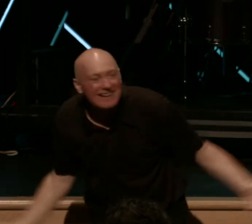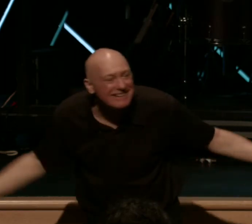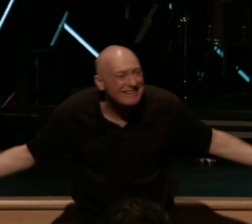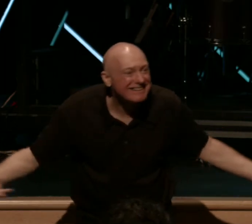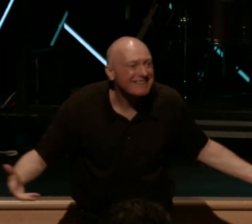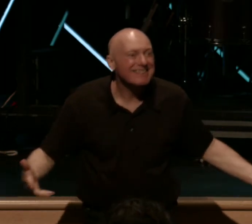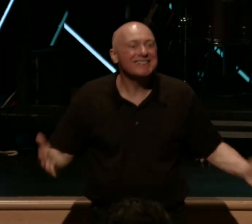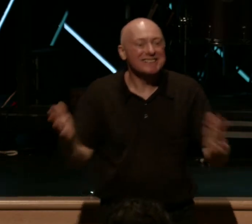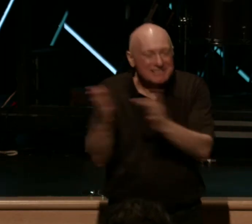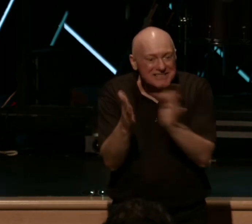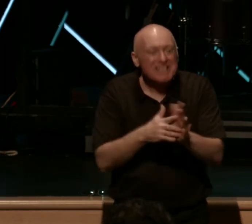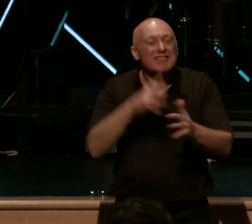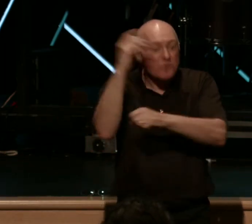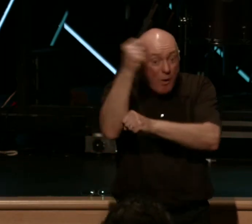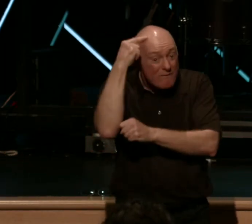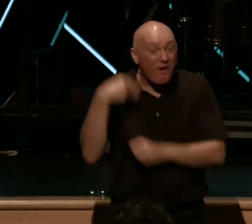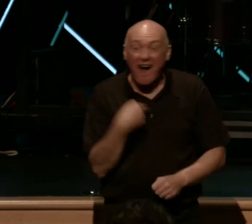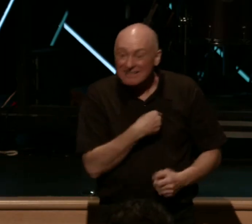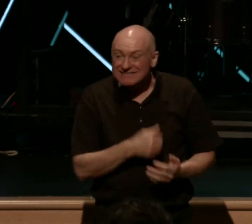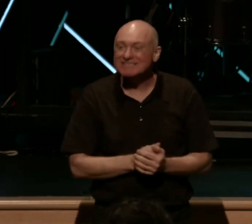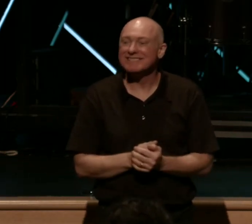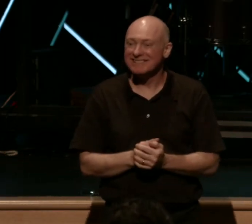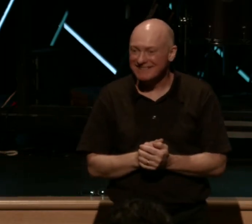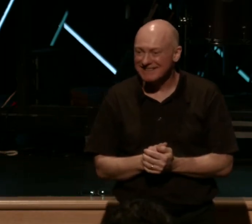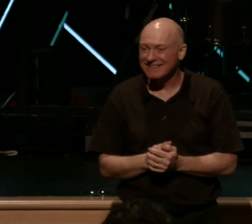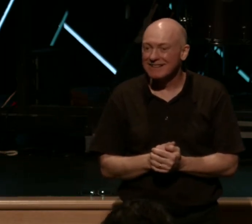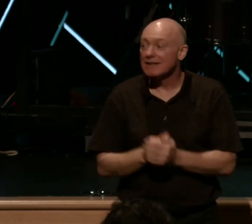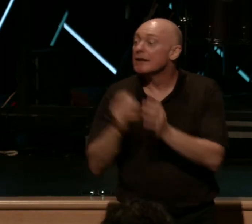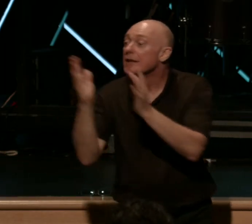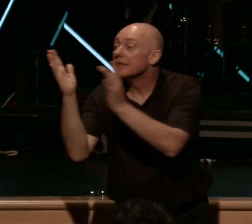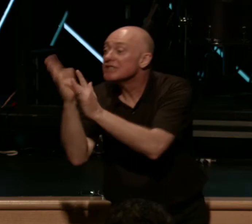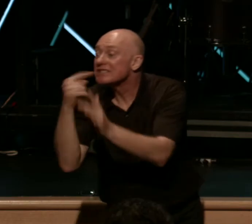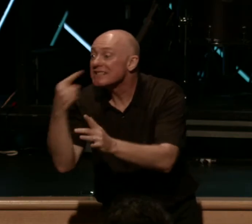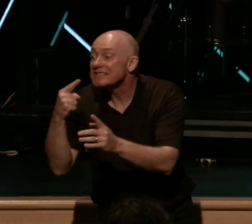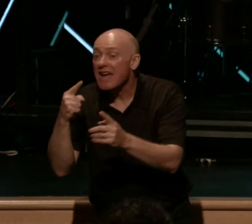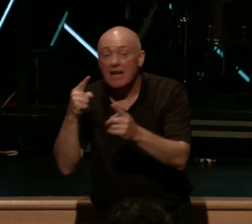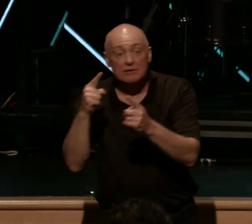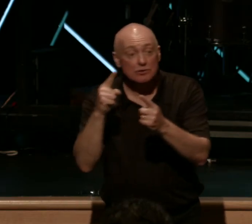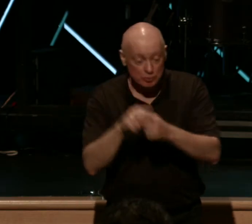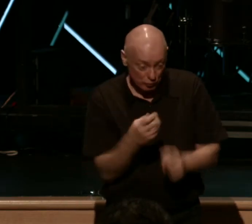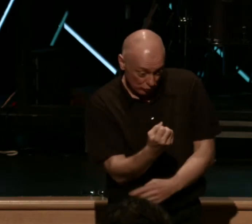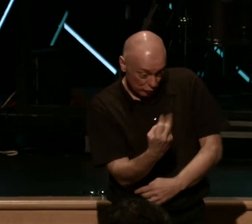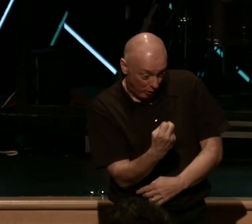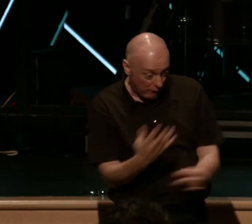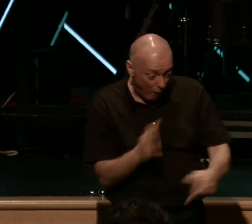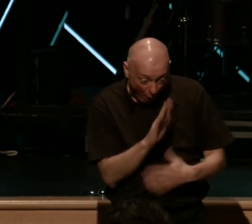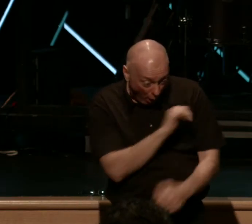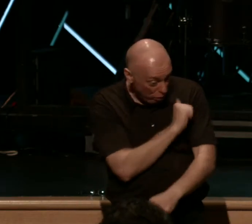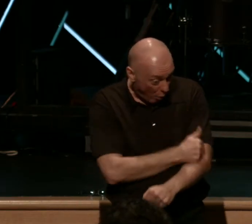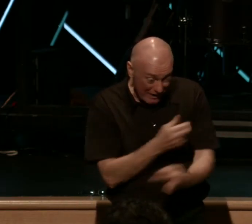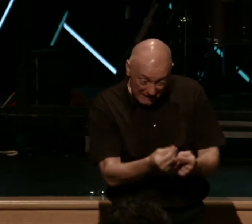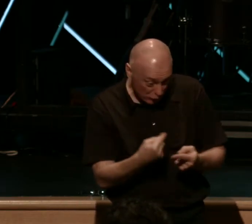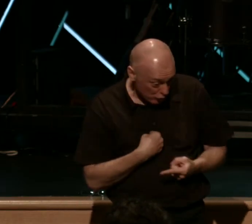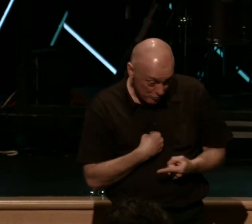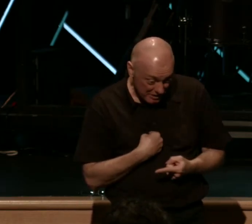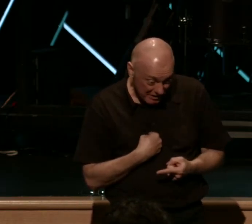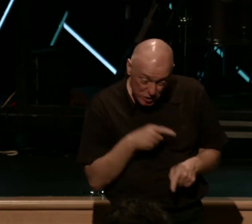Jesus has won for us. What Jesus says to these guys is, Listen, all authority has been given to me. You can't lose.